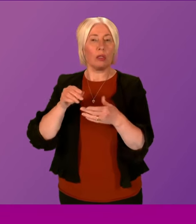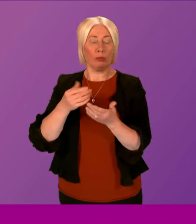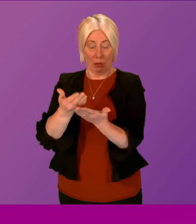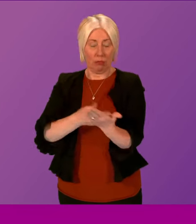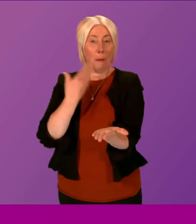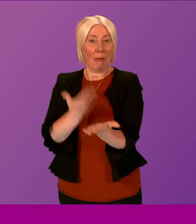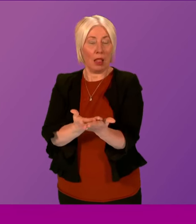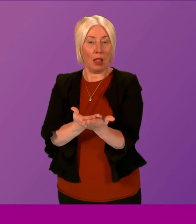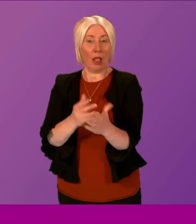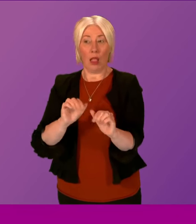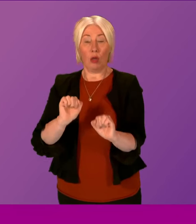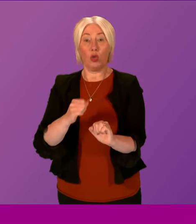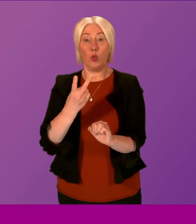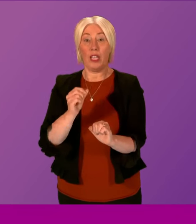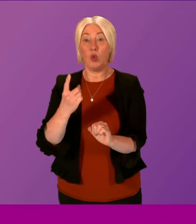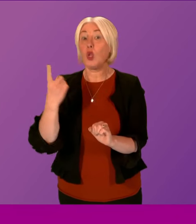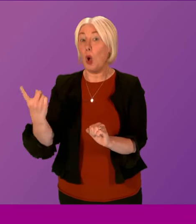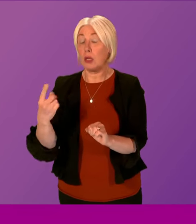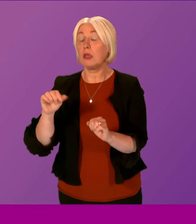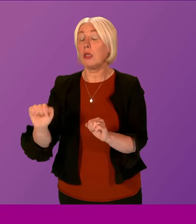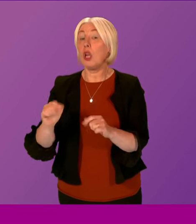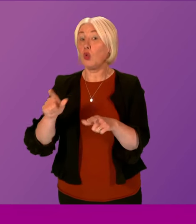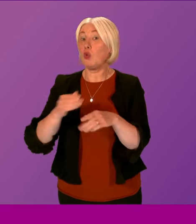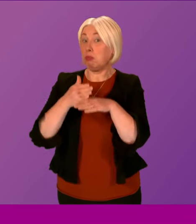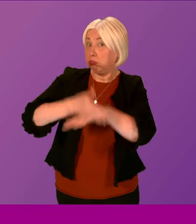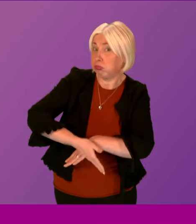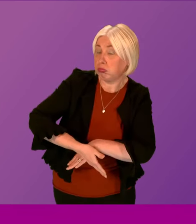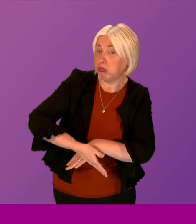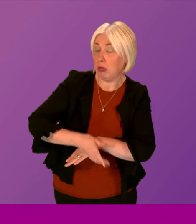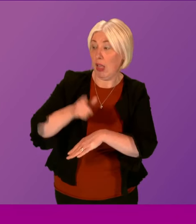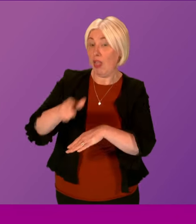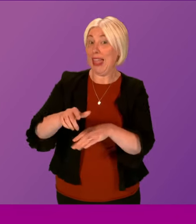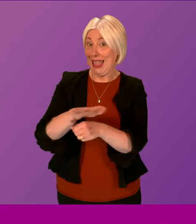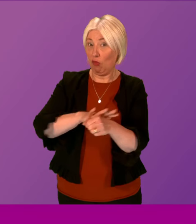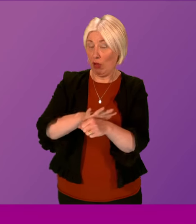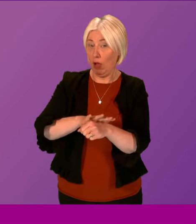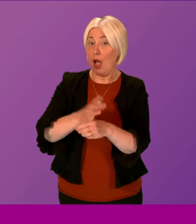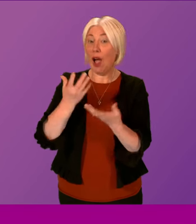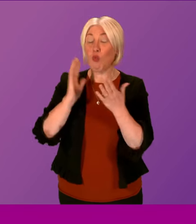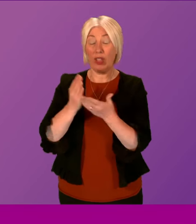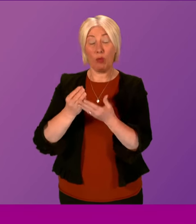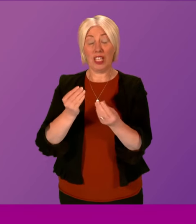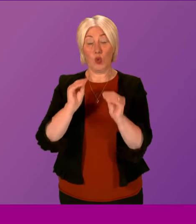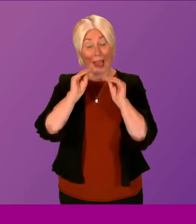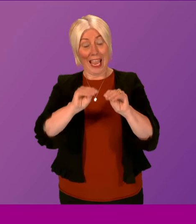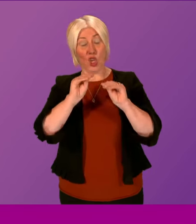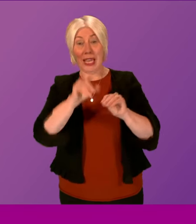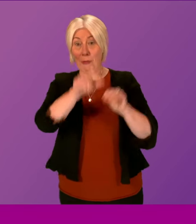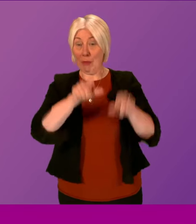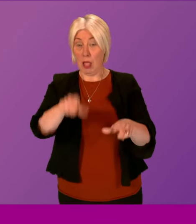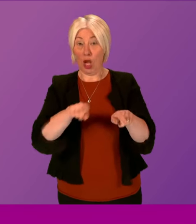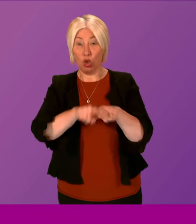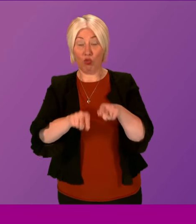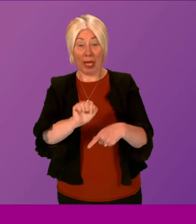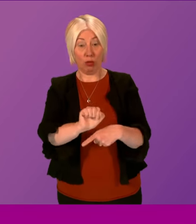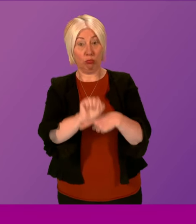2021. I thank her for her continued efforts in this area. Education is a key factor in the prevention of